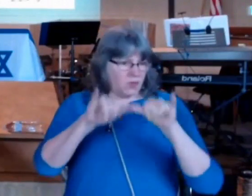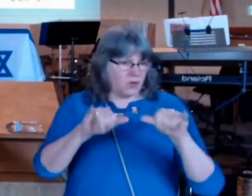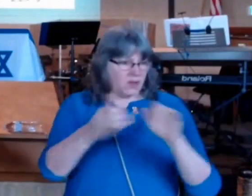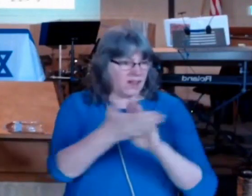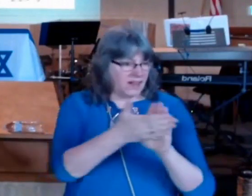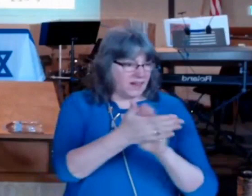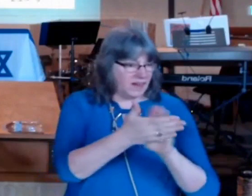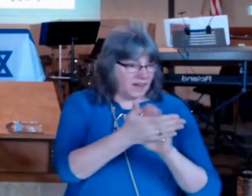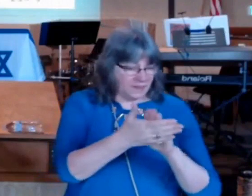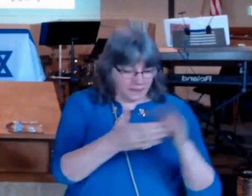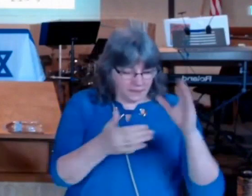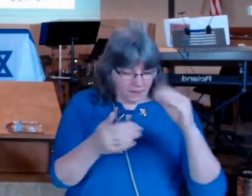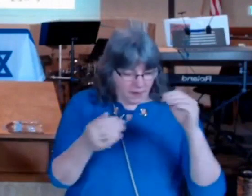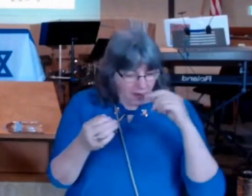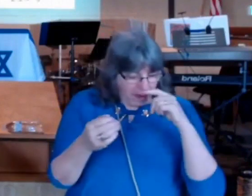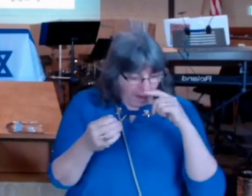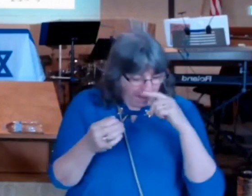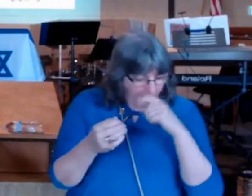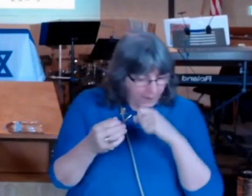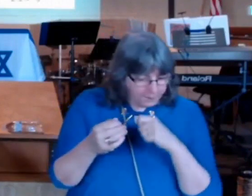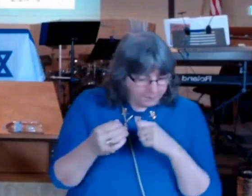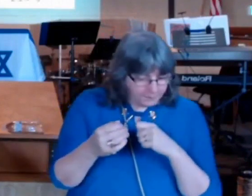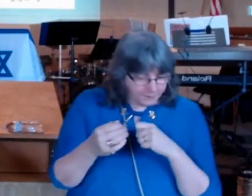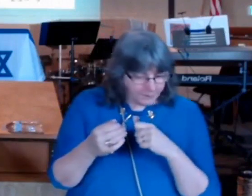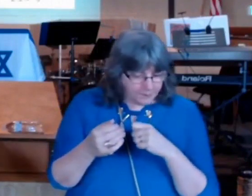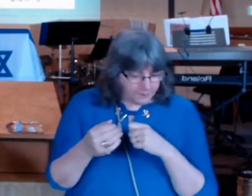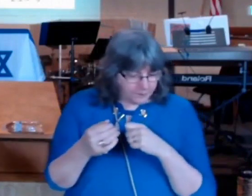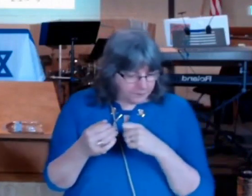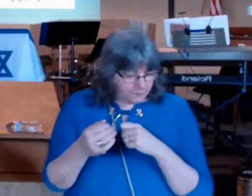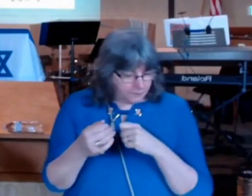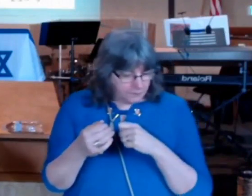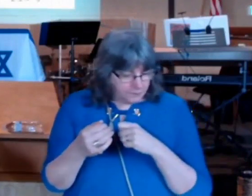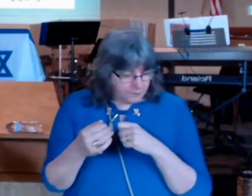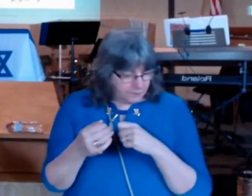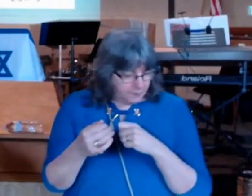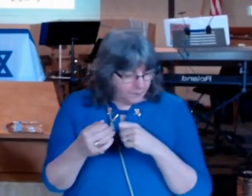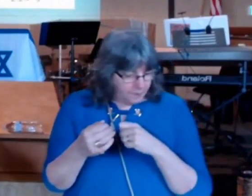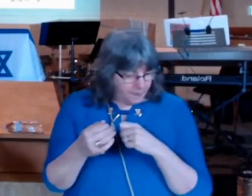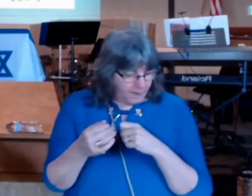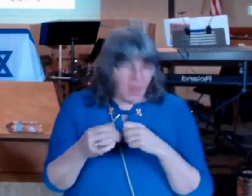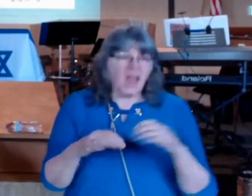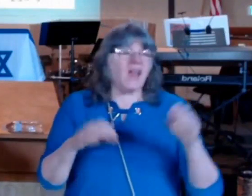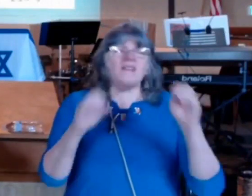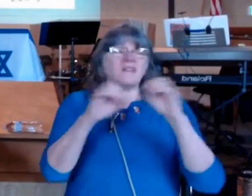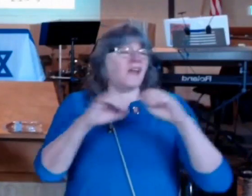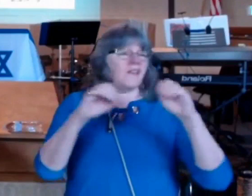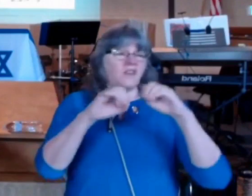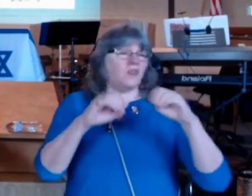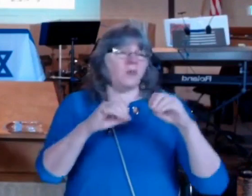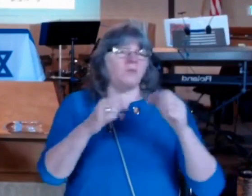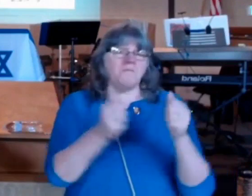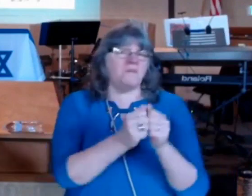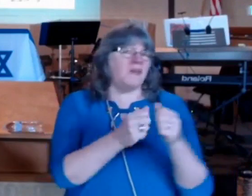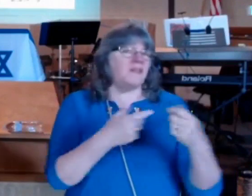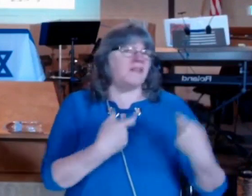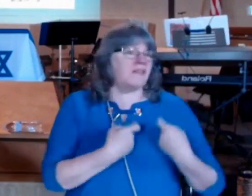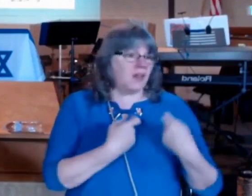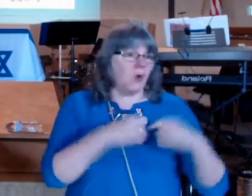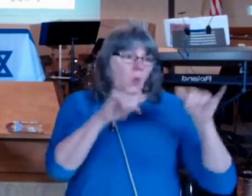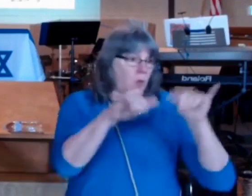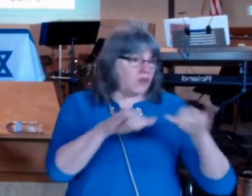that man has developed through them there is the word of God